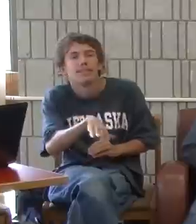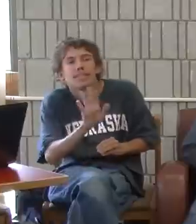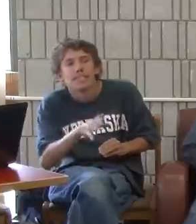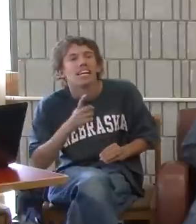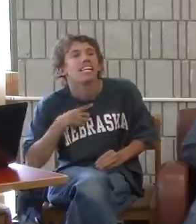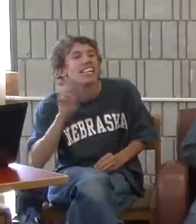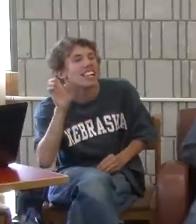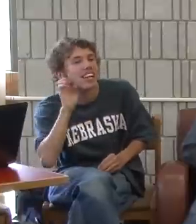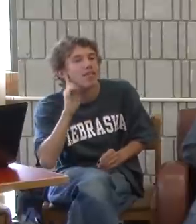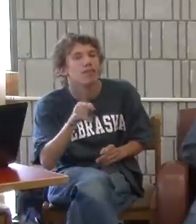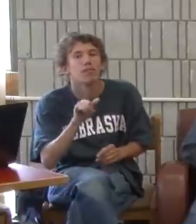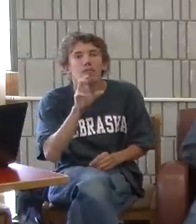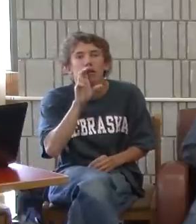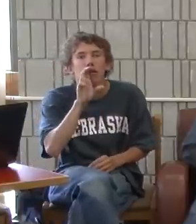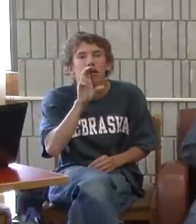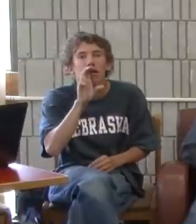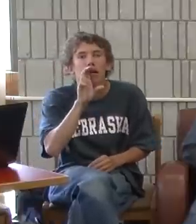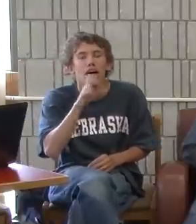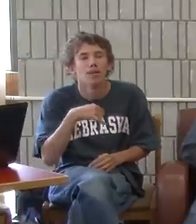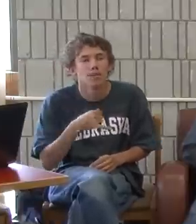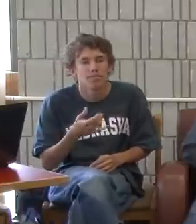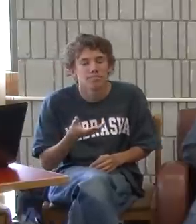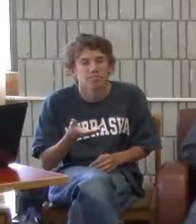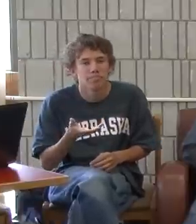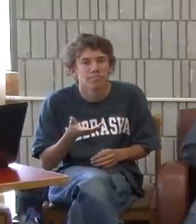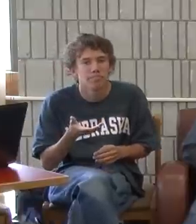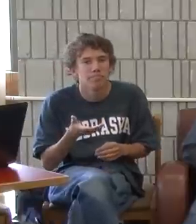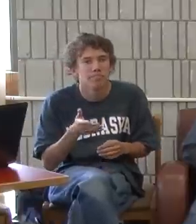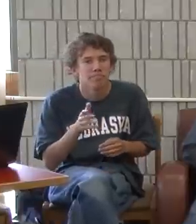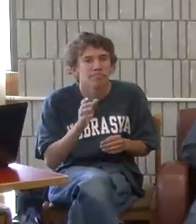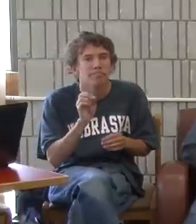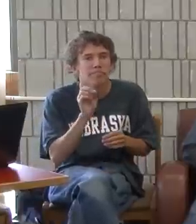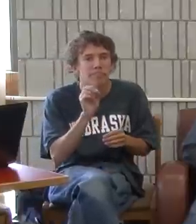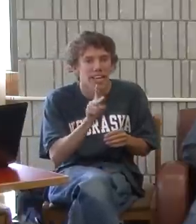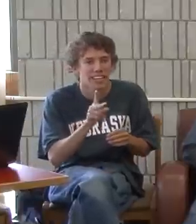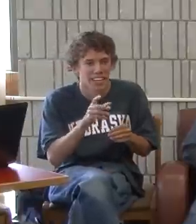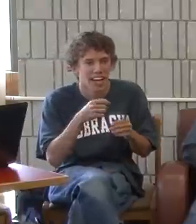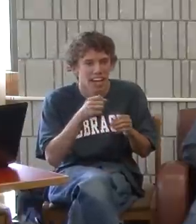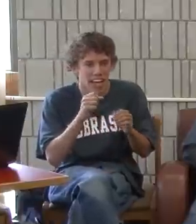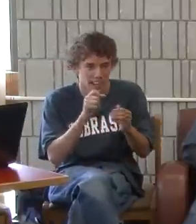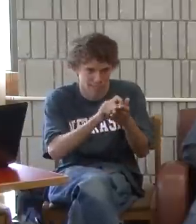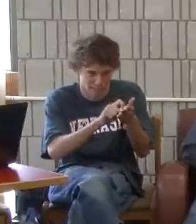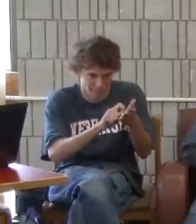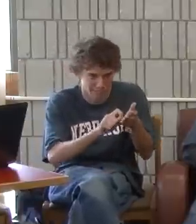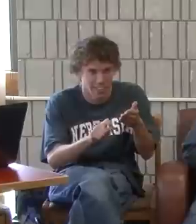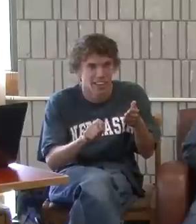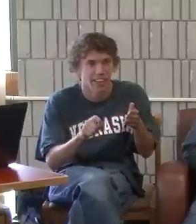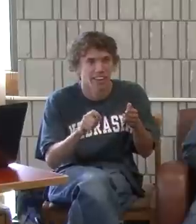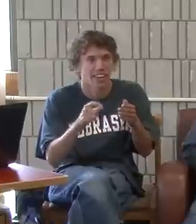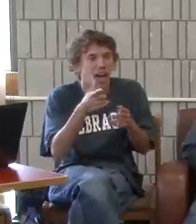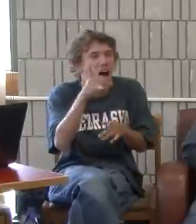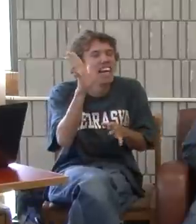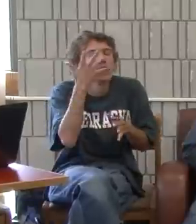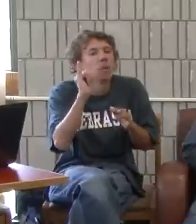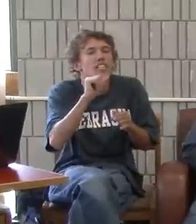and being like, going up to the cashier and saying, I'm deaf. And they look at me